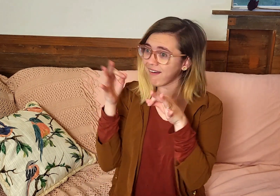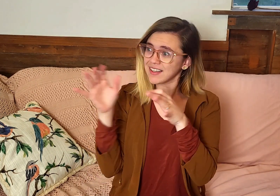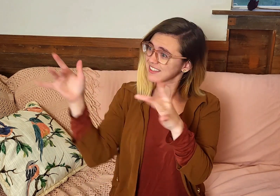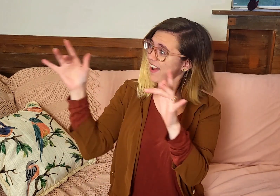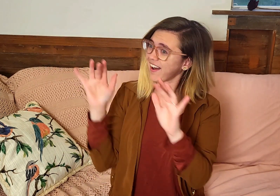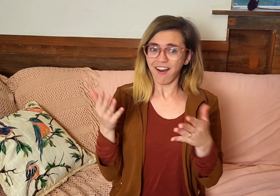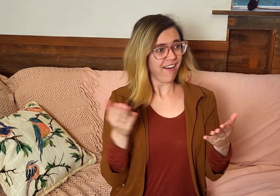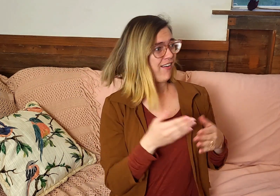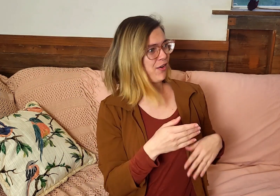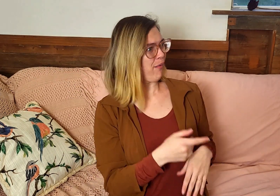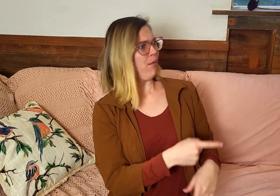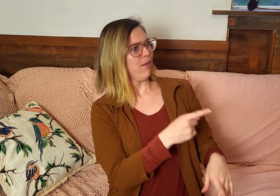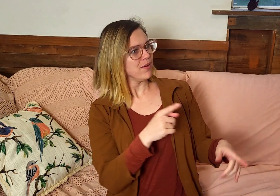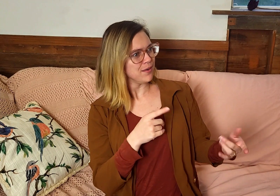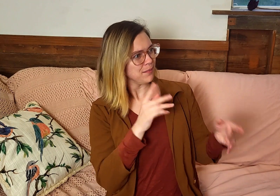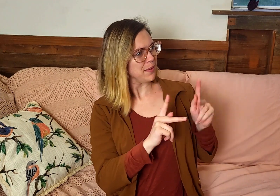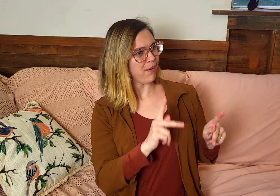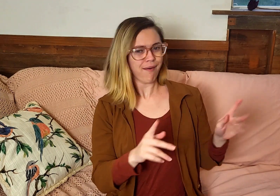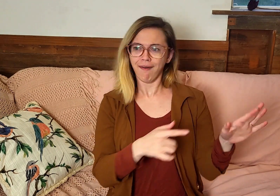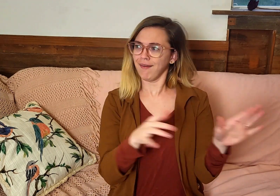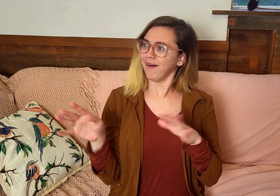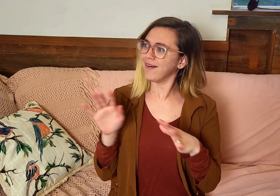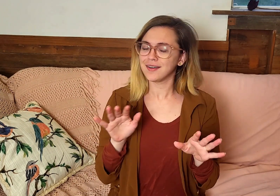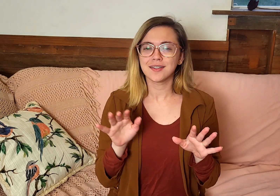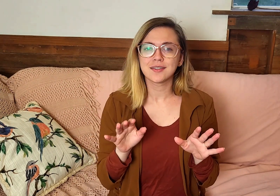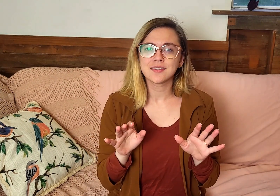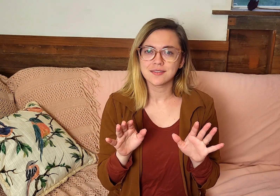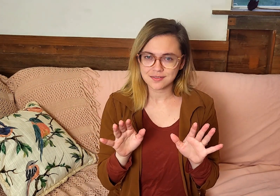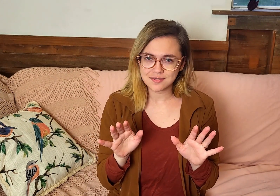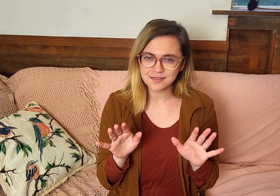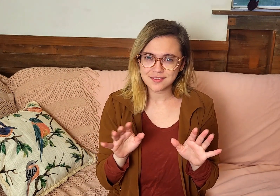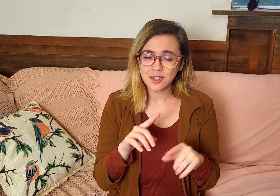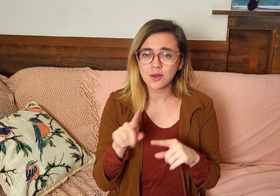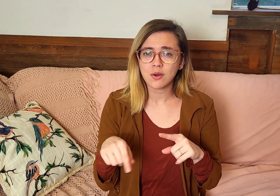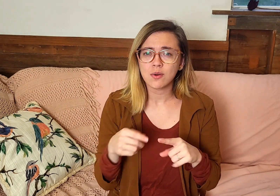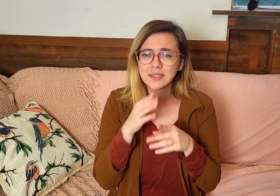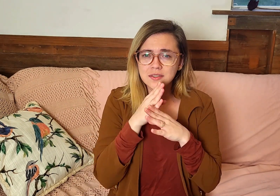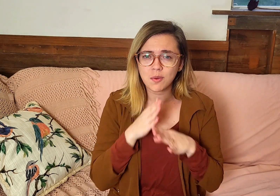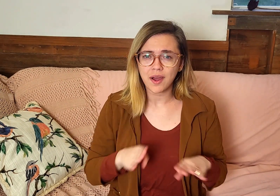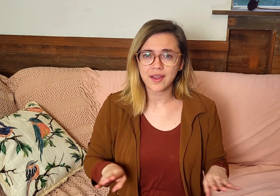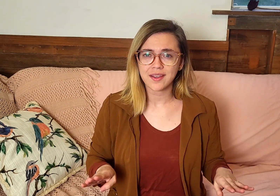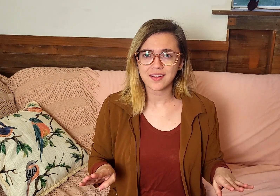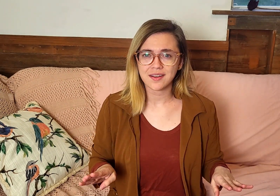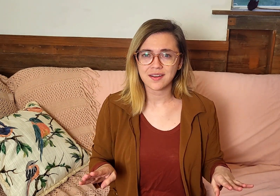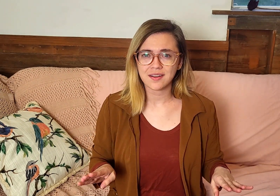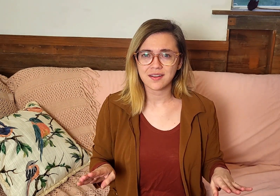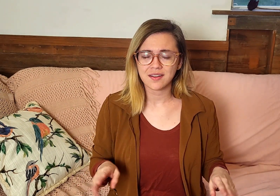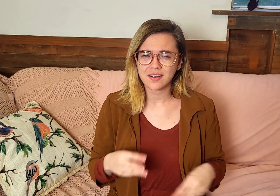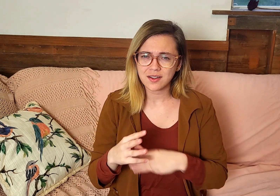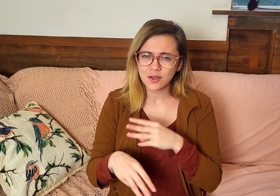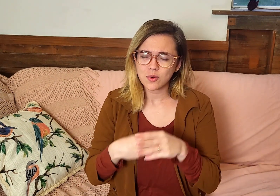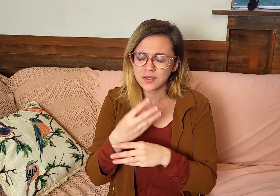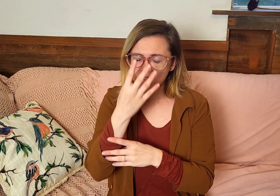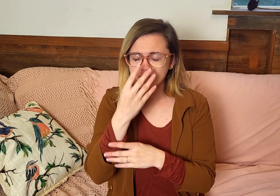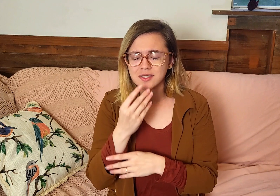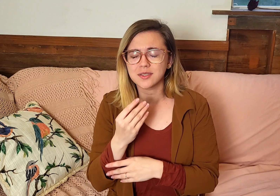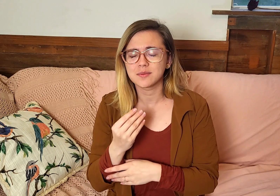all the shiny and busy things in the world and all the people and everything going on. When it is quiet and the world sleeps,